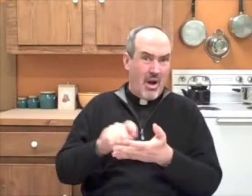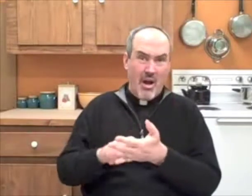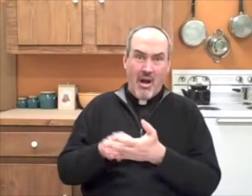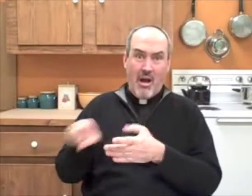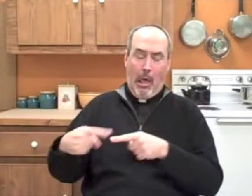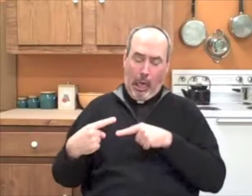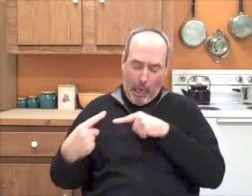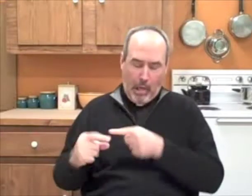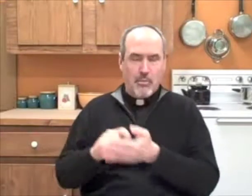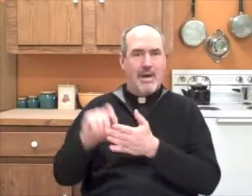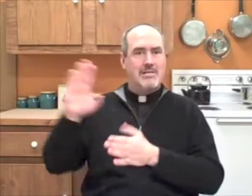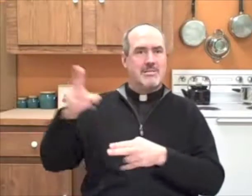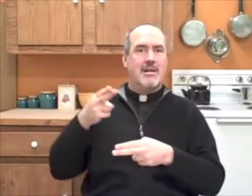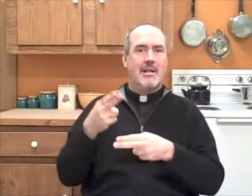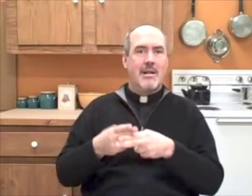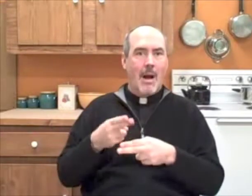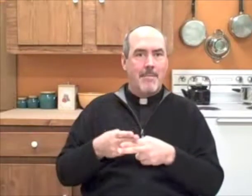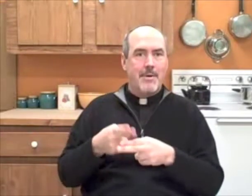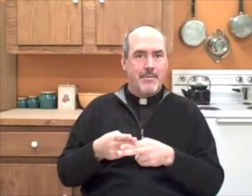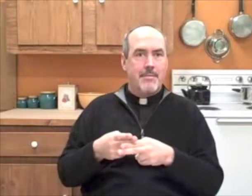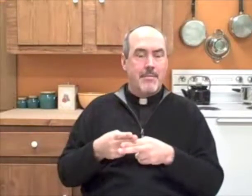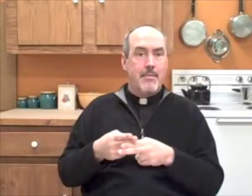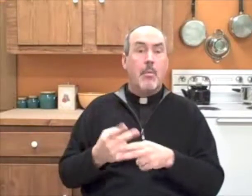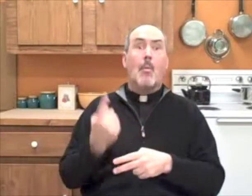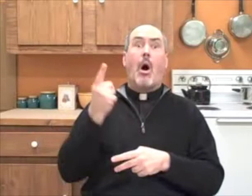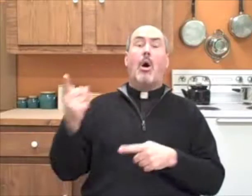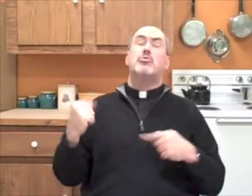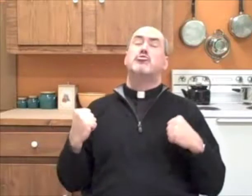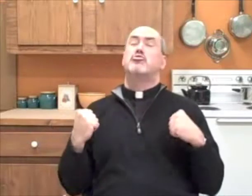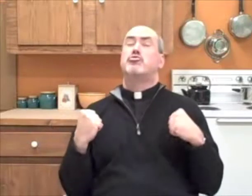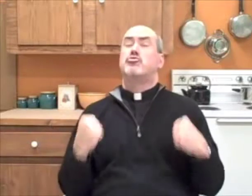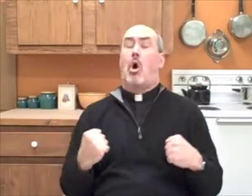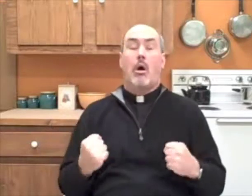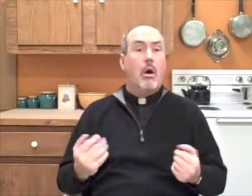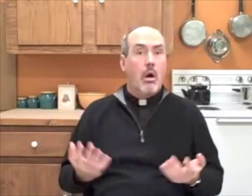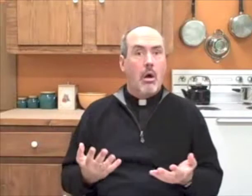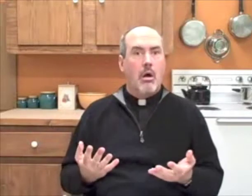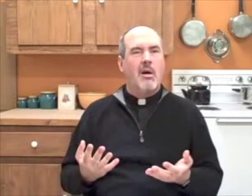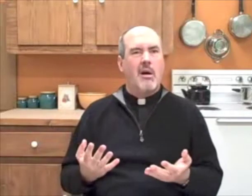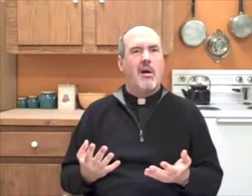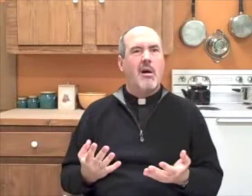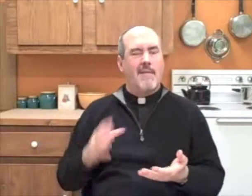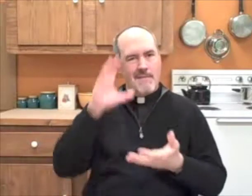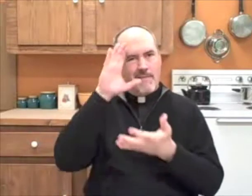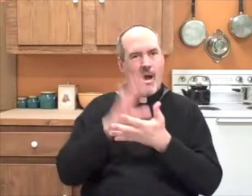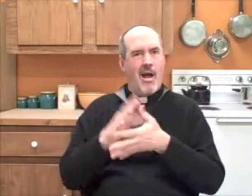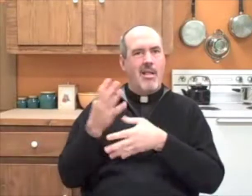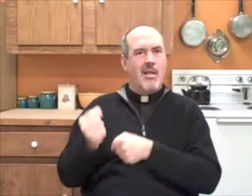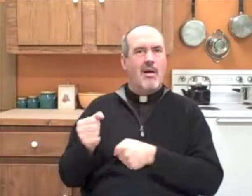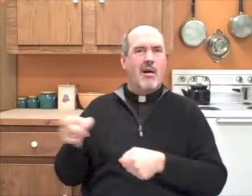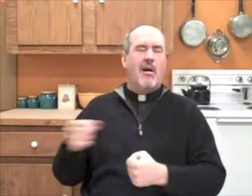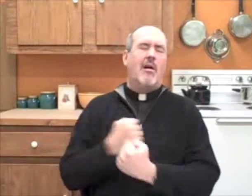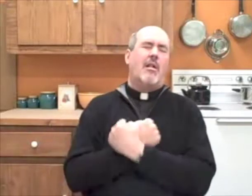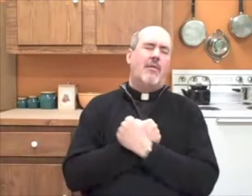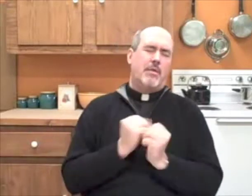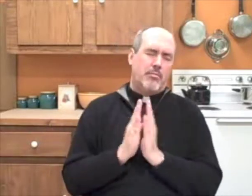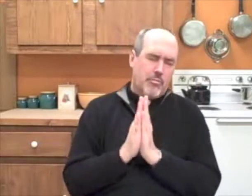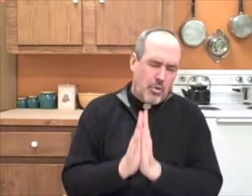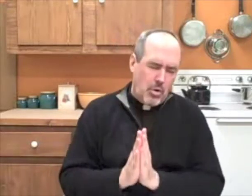intelligent, and he was illiterate. He could barely write his name. However, he did have one strong asset,